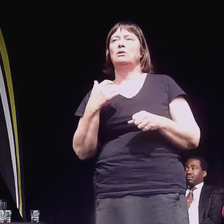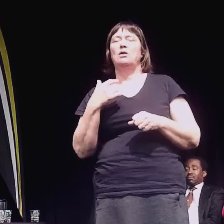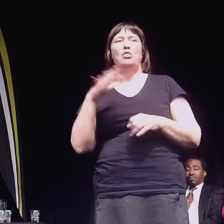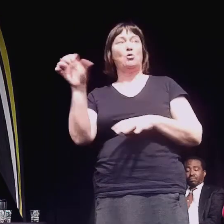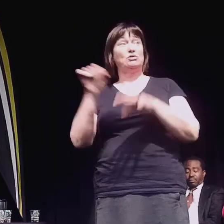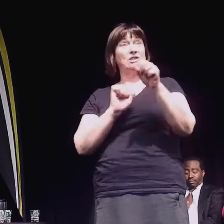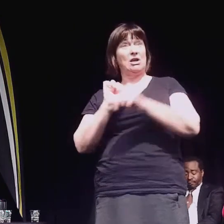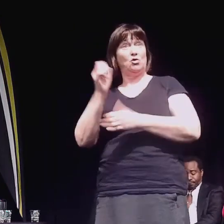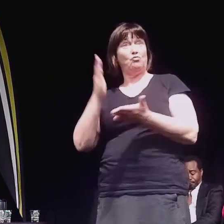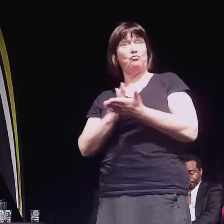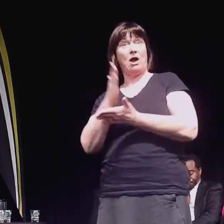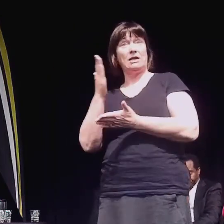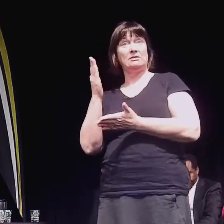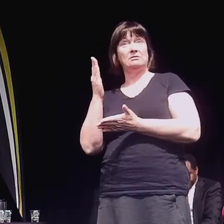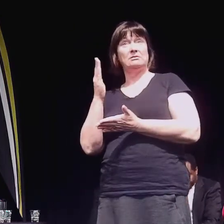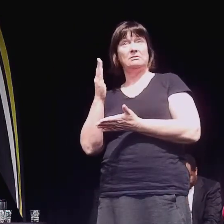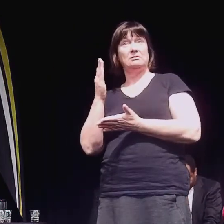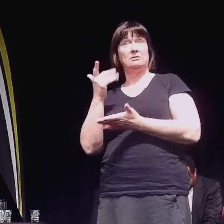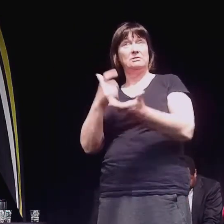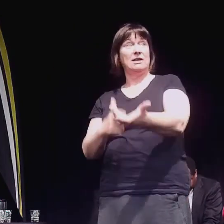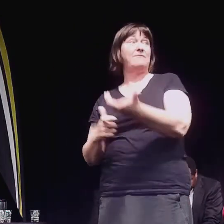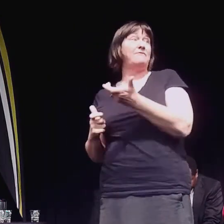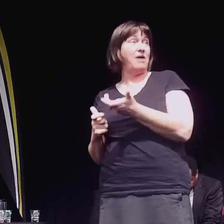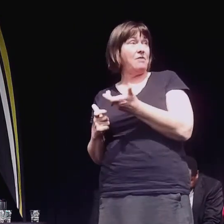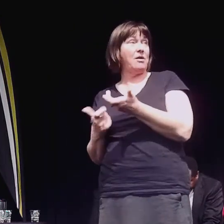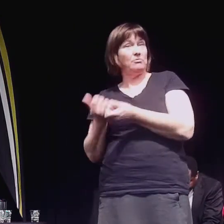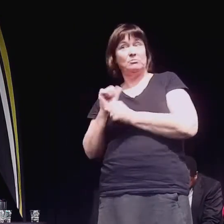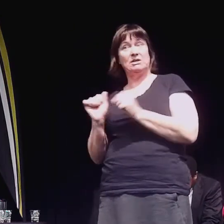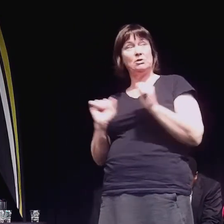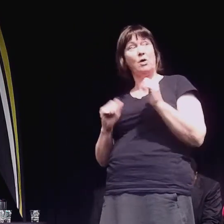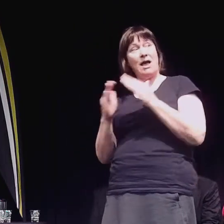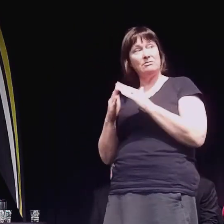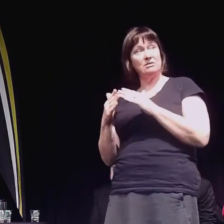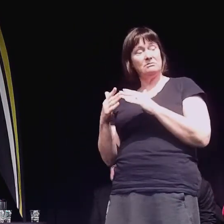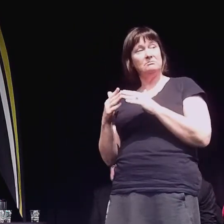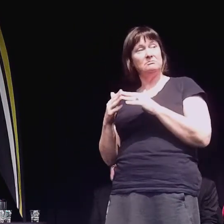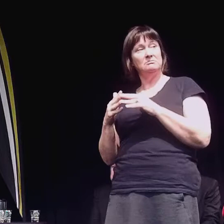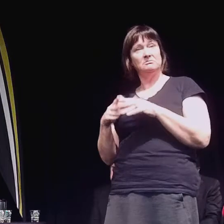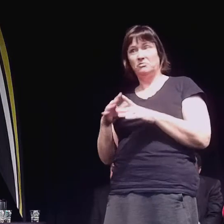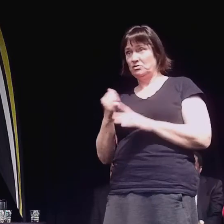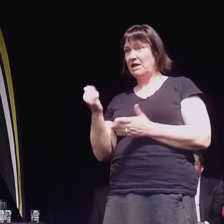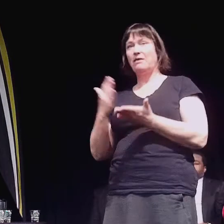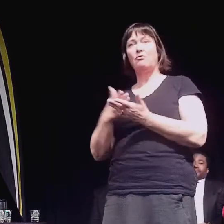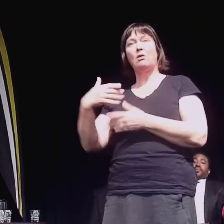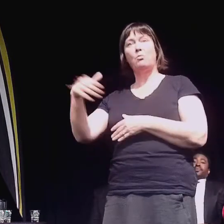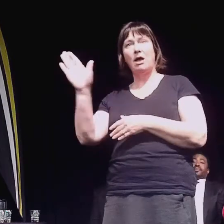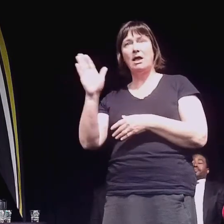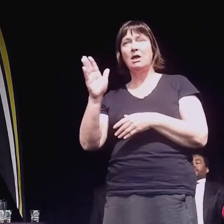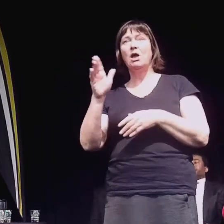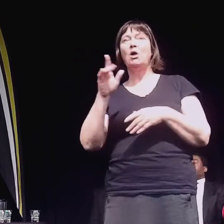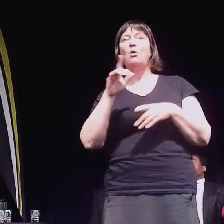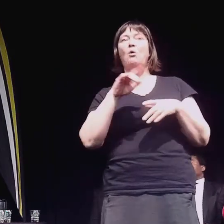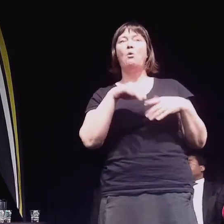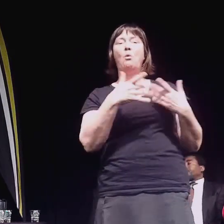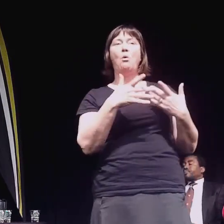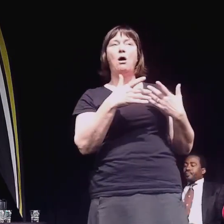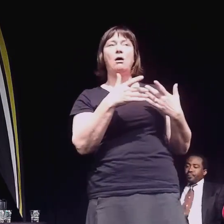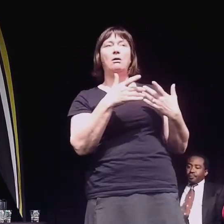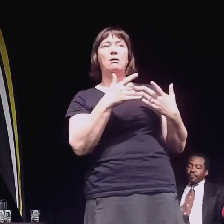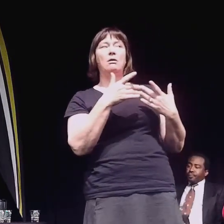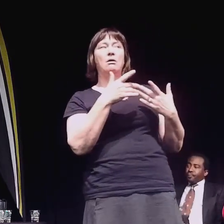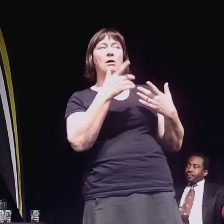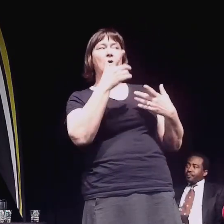your right to have firearms for your protection of your property or to euthanate stock and things like that.